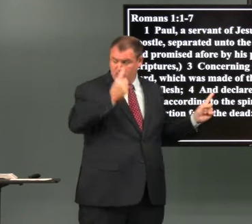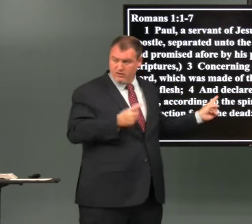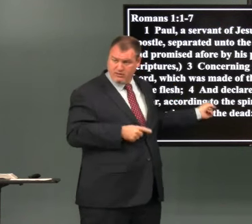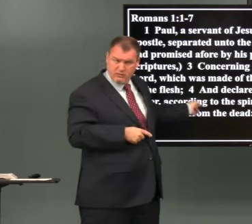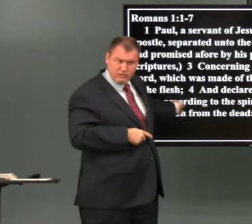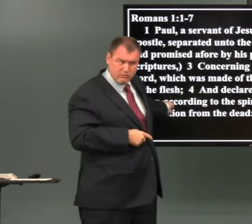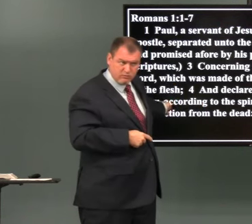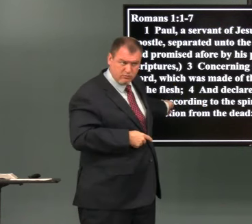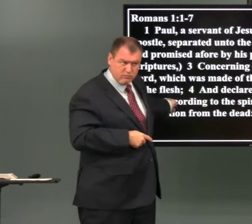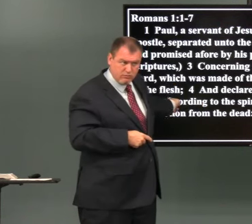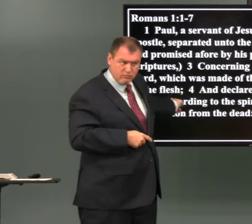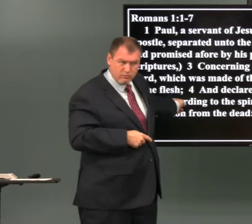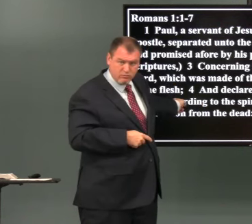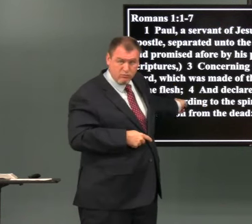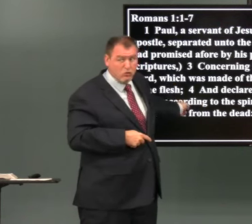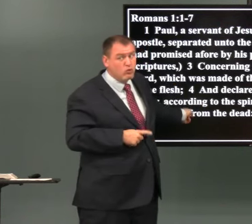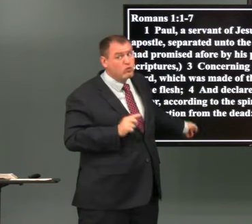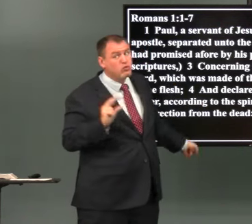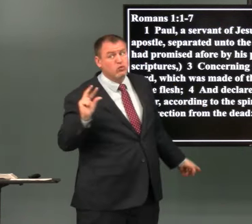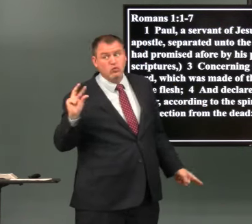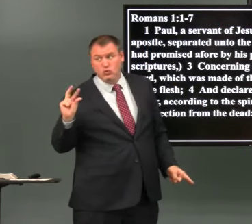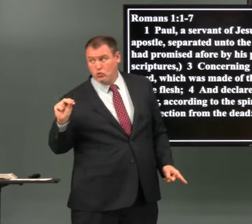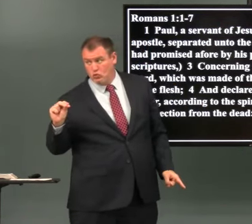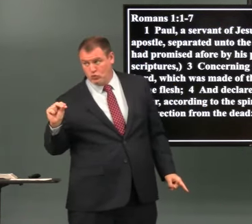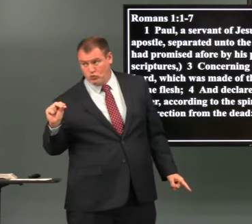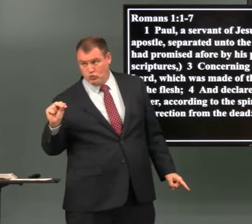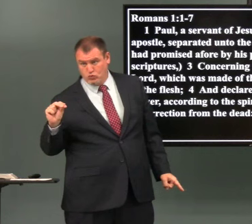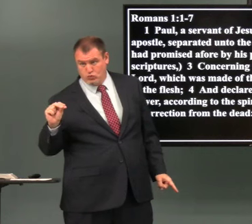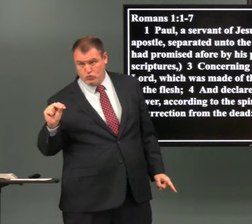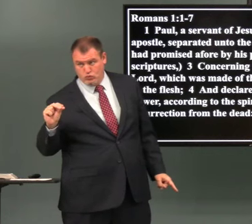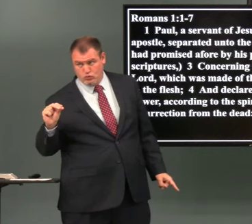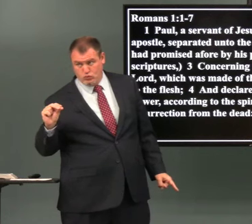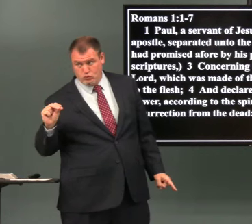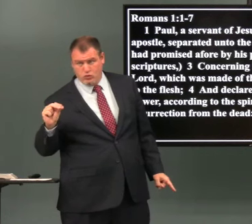citizens themselves would they understand no